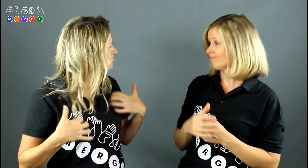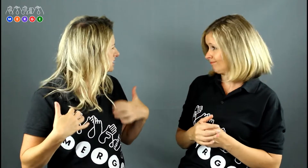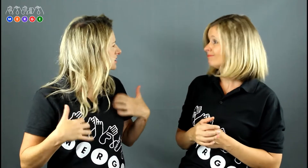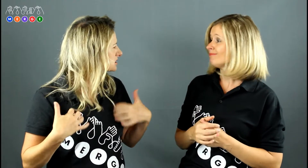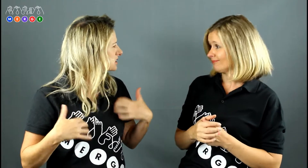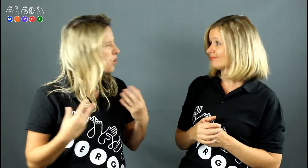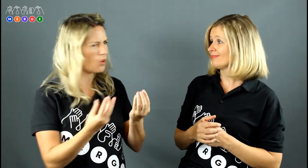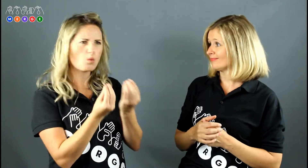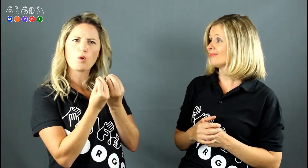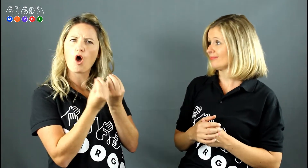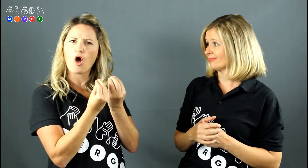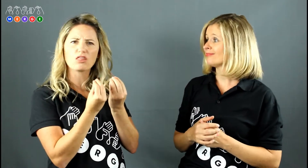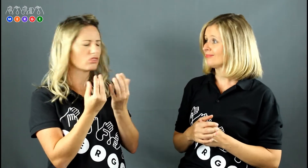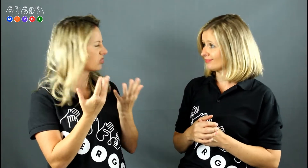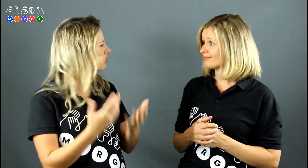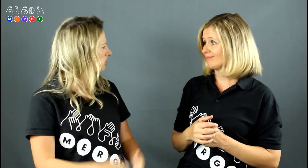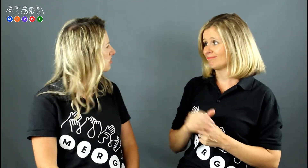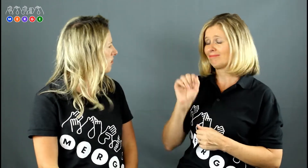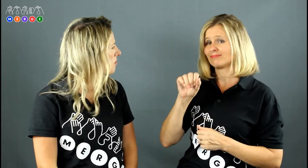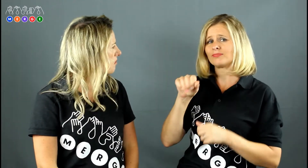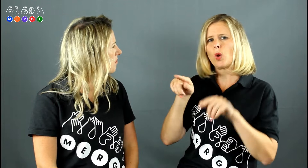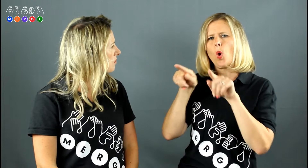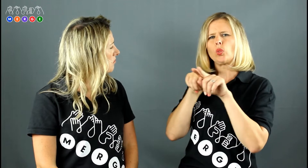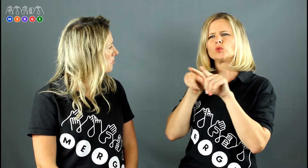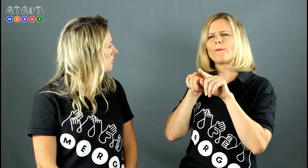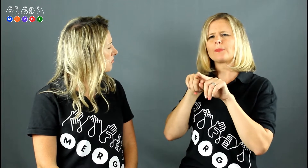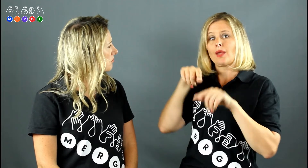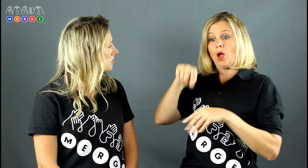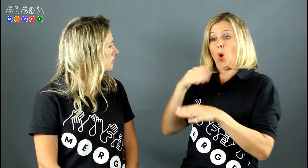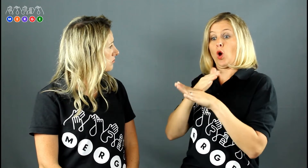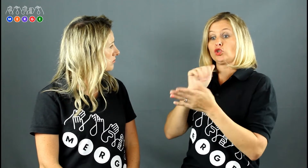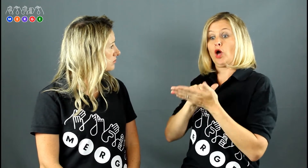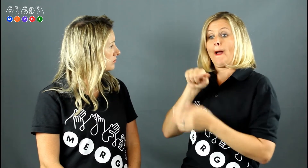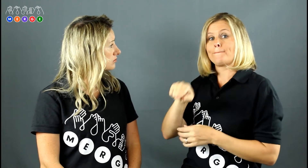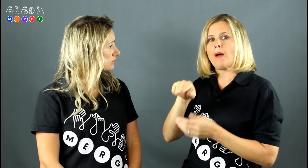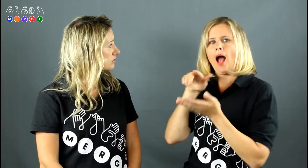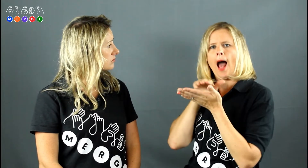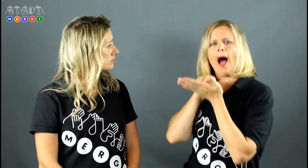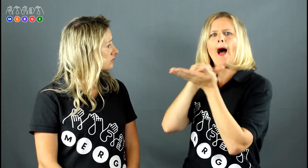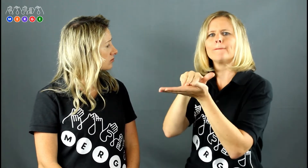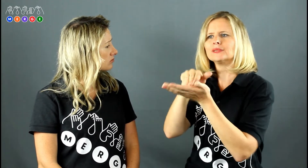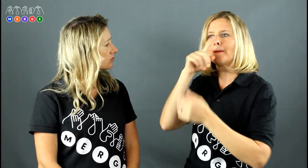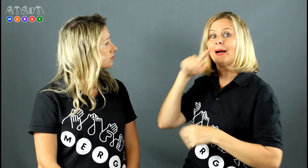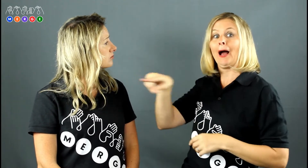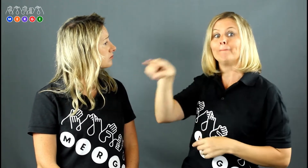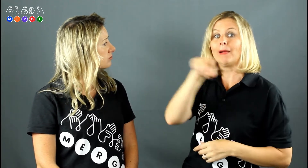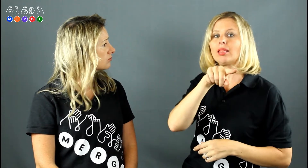people and how to communicate with them. So that's a really worthwhile opportunity. And this workshop